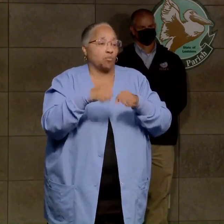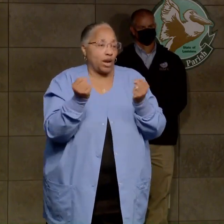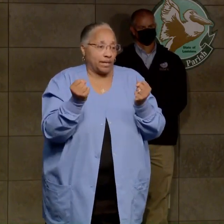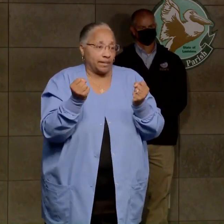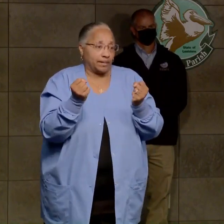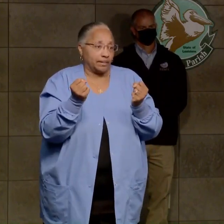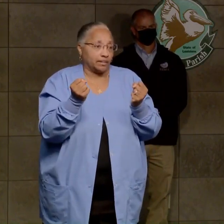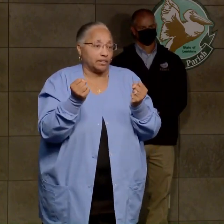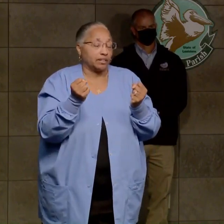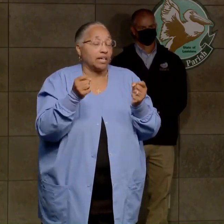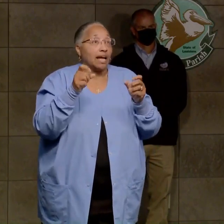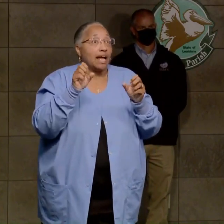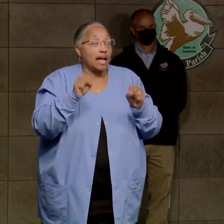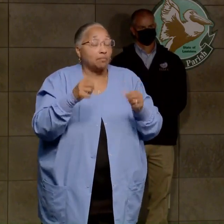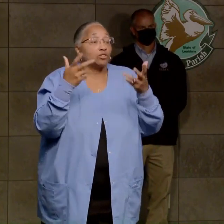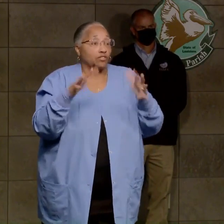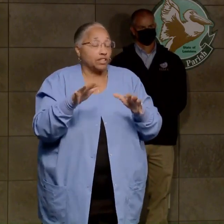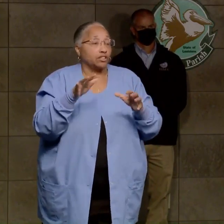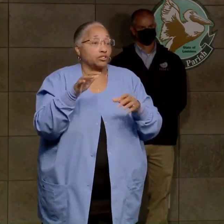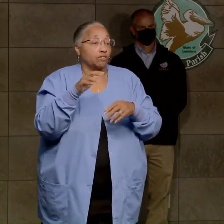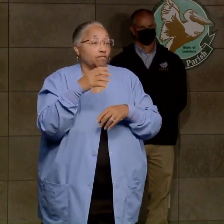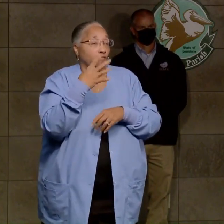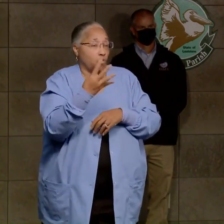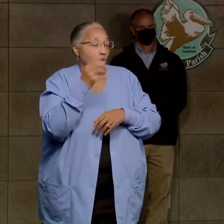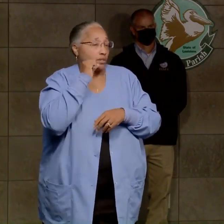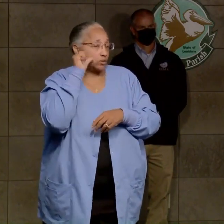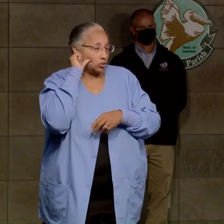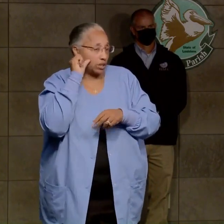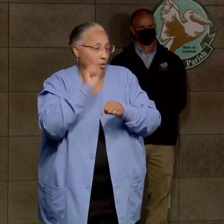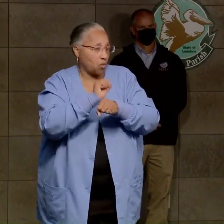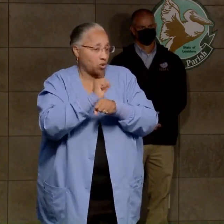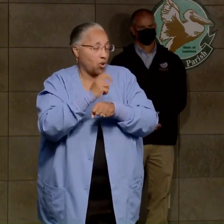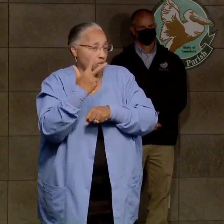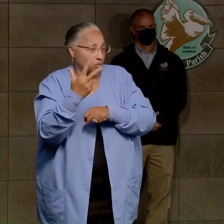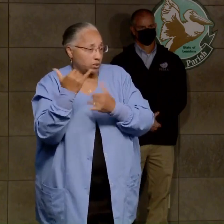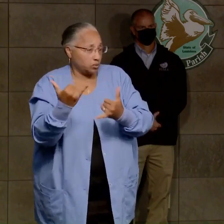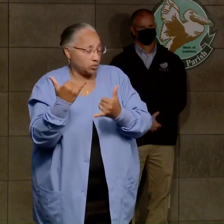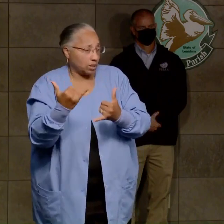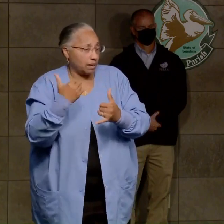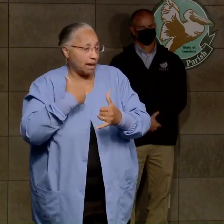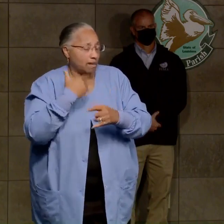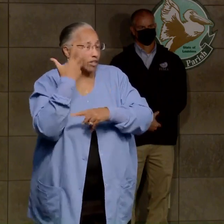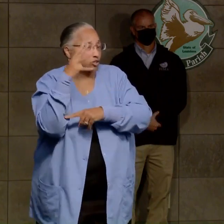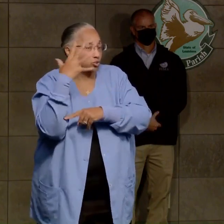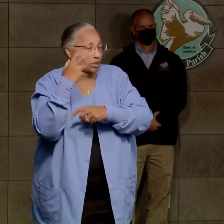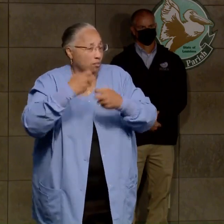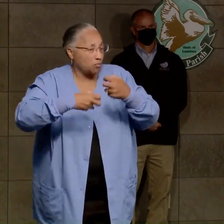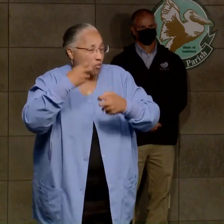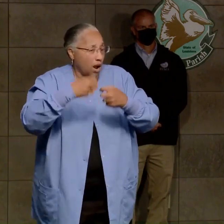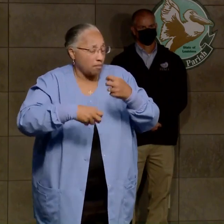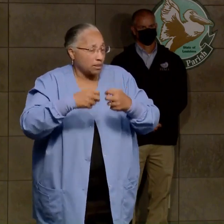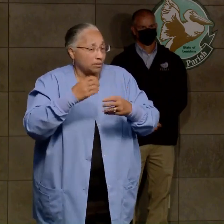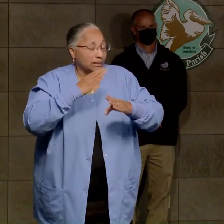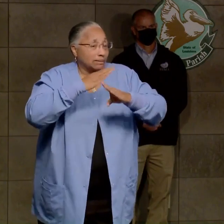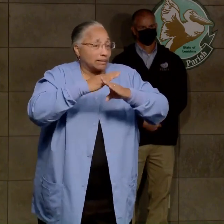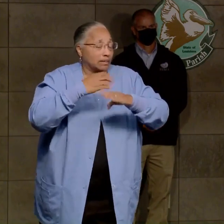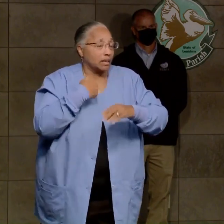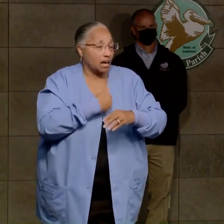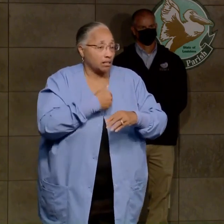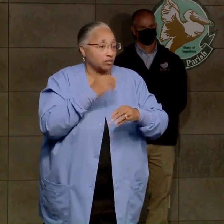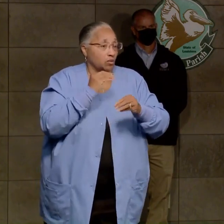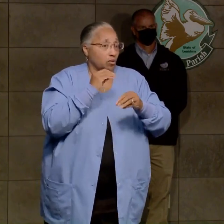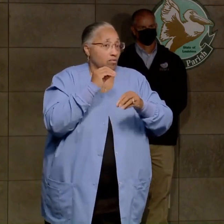complete four of those yesterday. We're working on the three today. They had tree issues that were preventing us from getting to that yesterday,